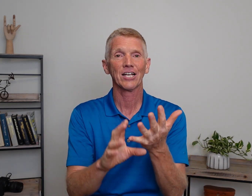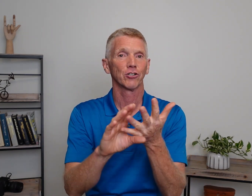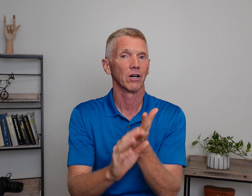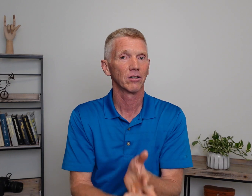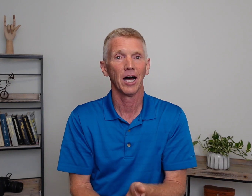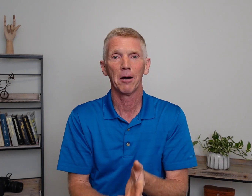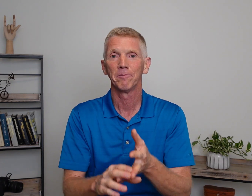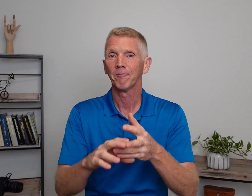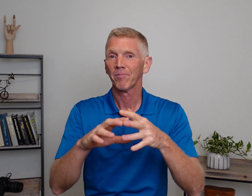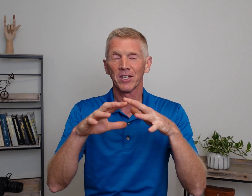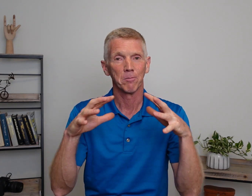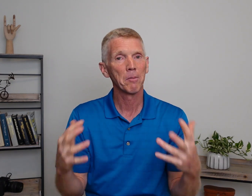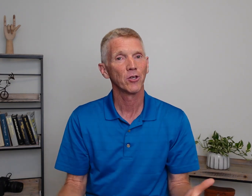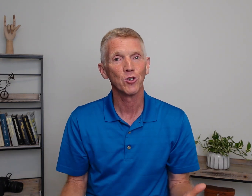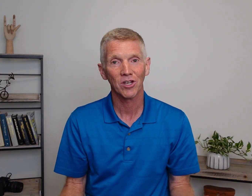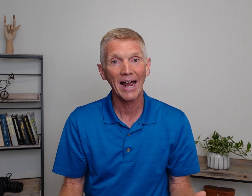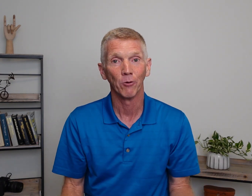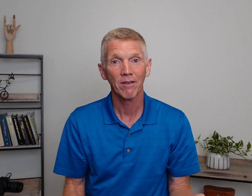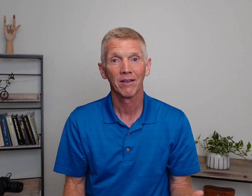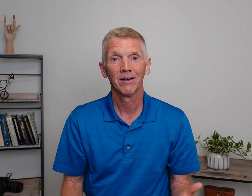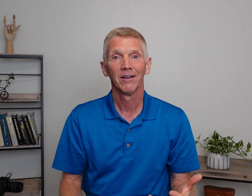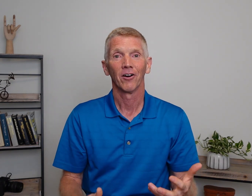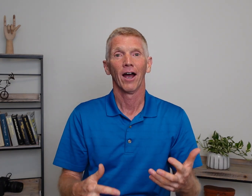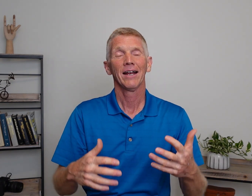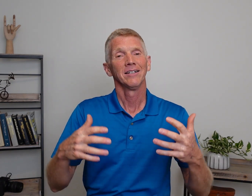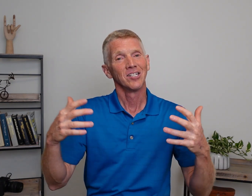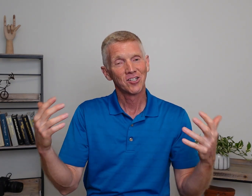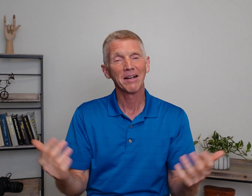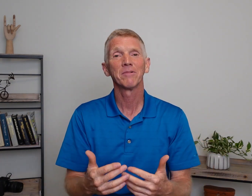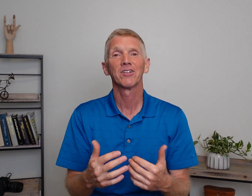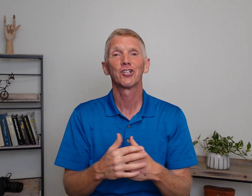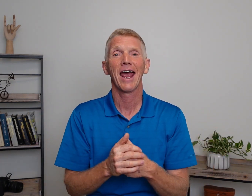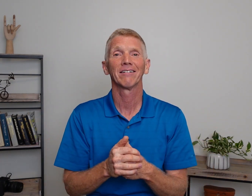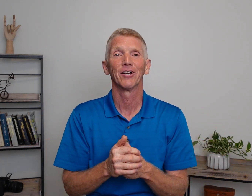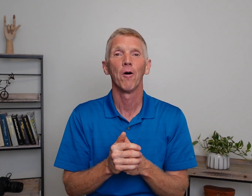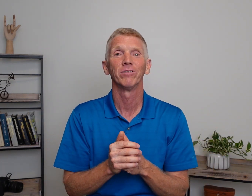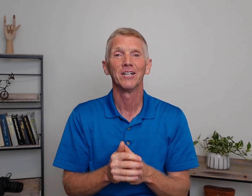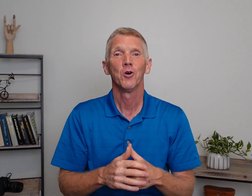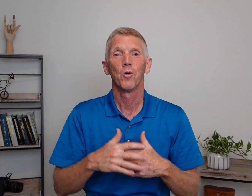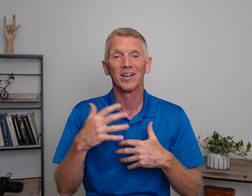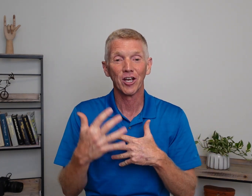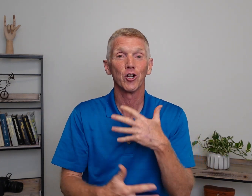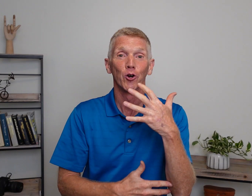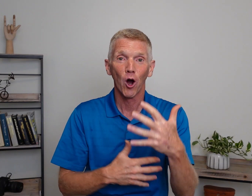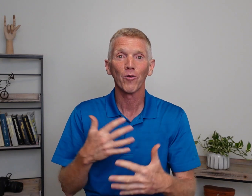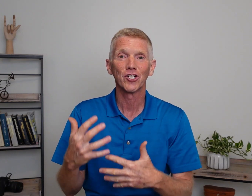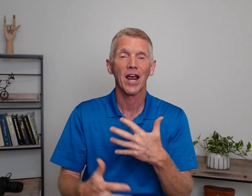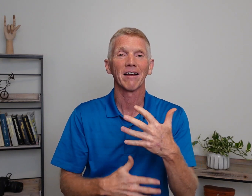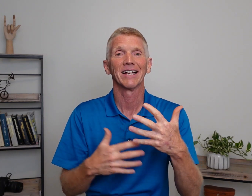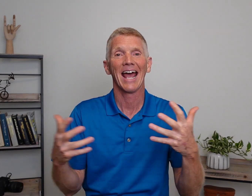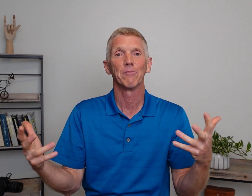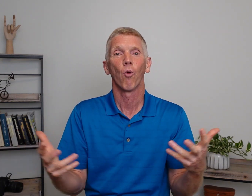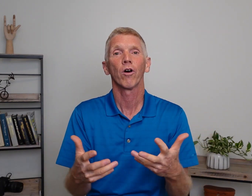or a club. Some people that you sign with. All right? Send them to the channel and hopefully we'll continue to grow the channel and add more